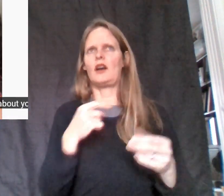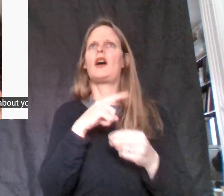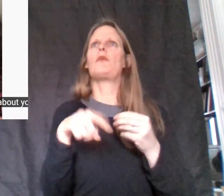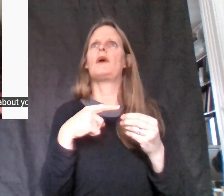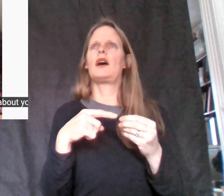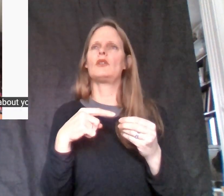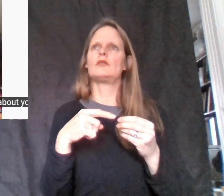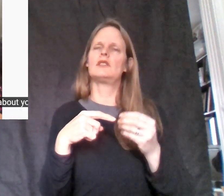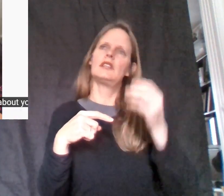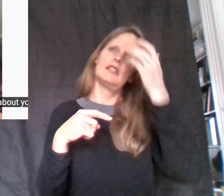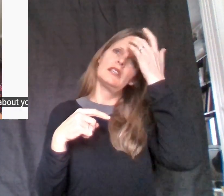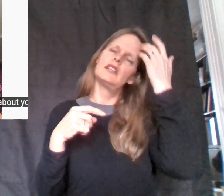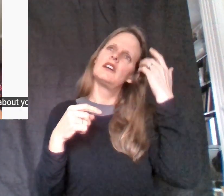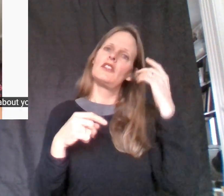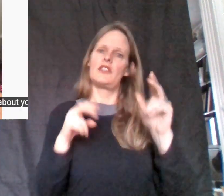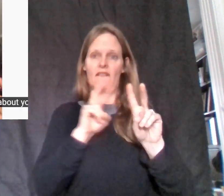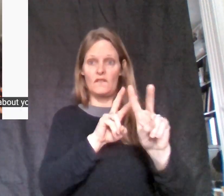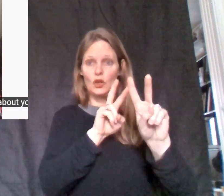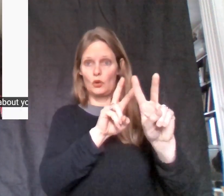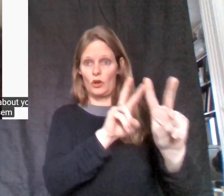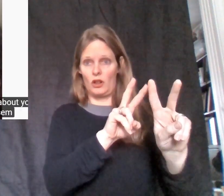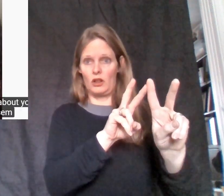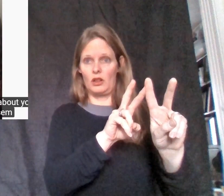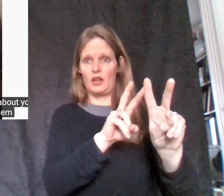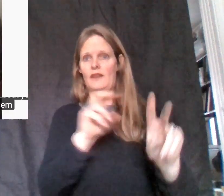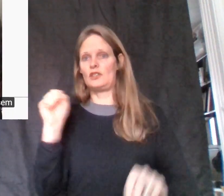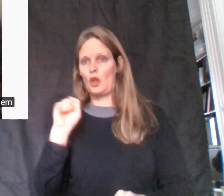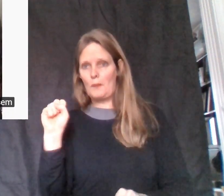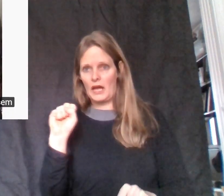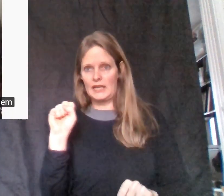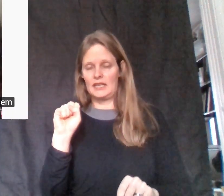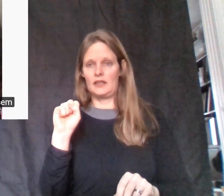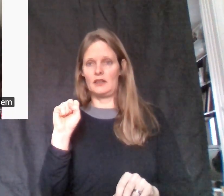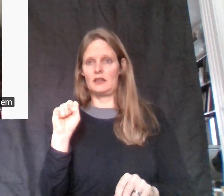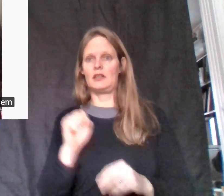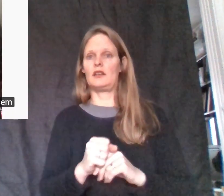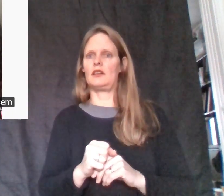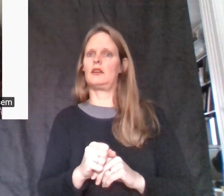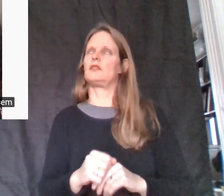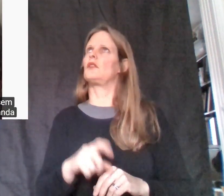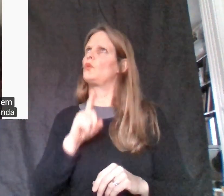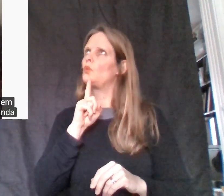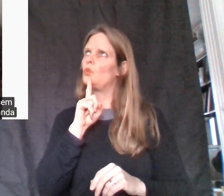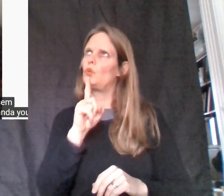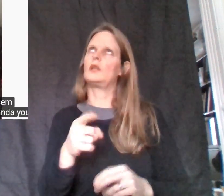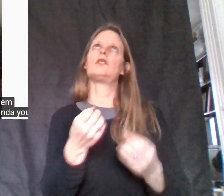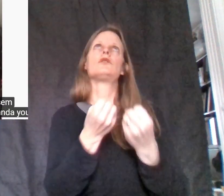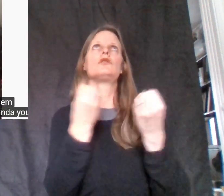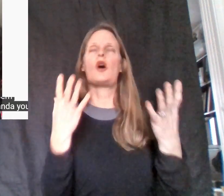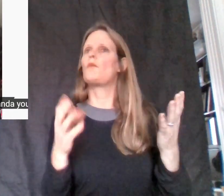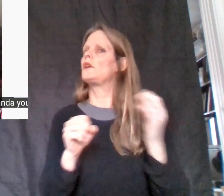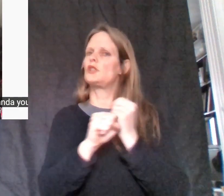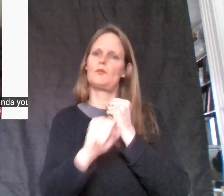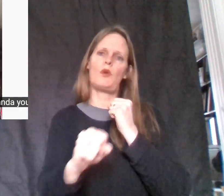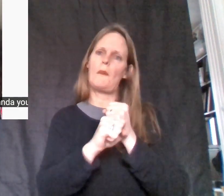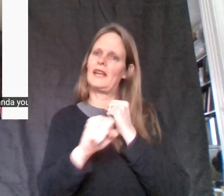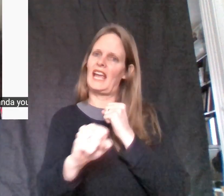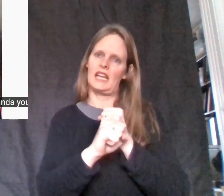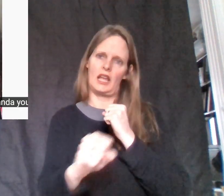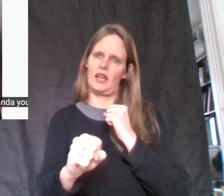funeral of Qasem Soleimani. It's so much propaganda, you guys. The